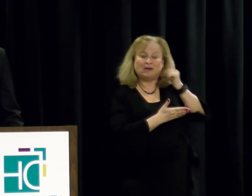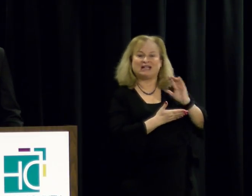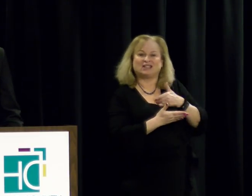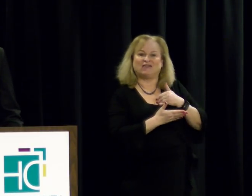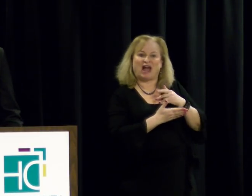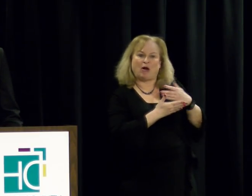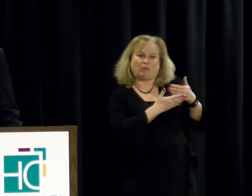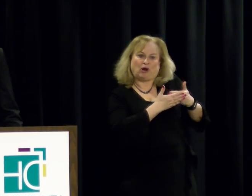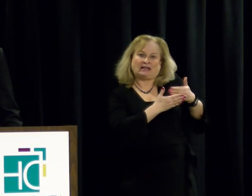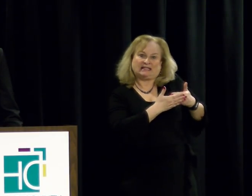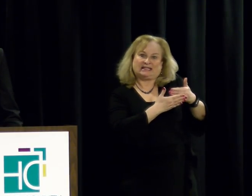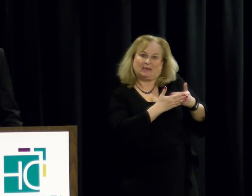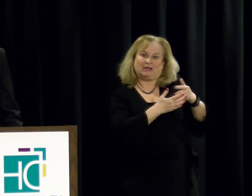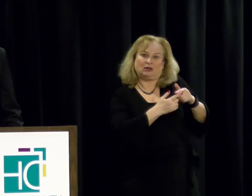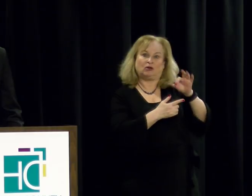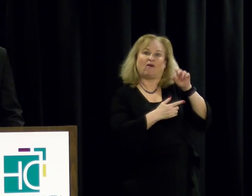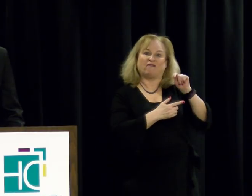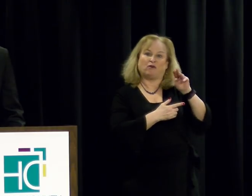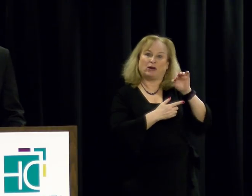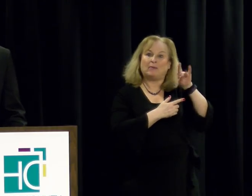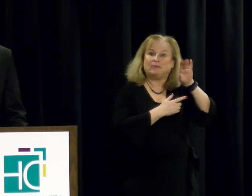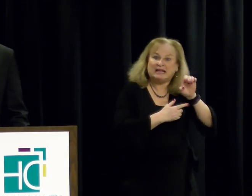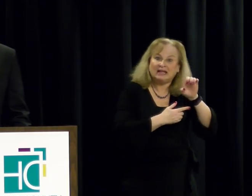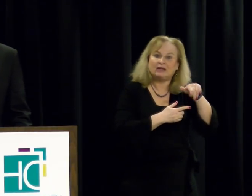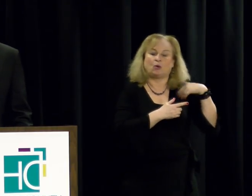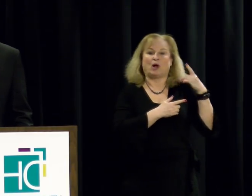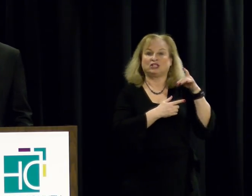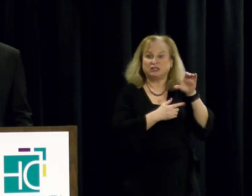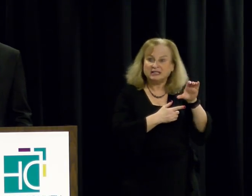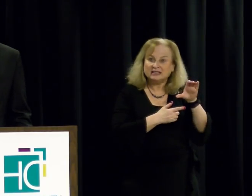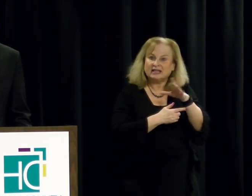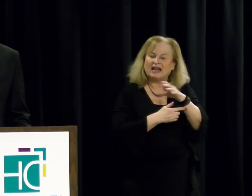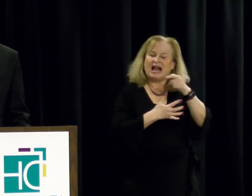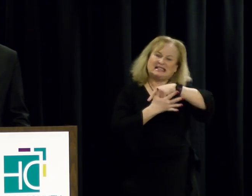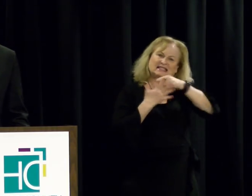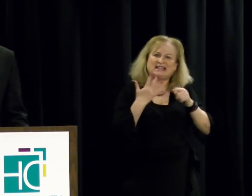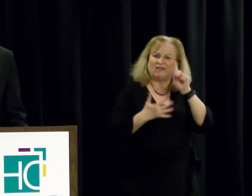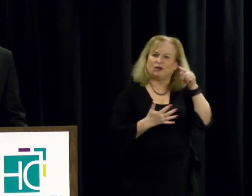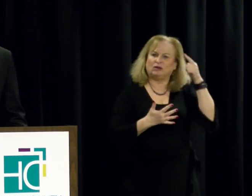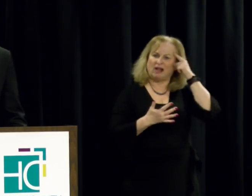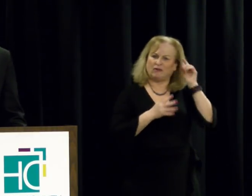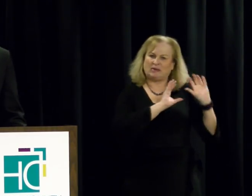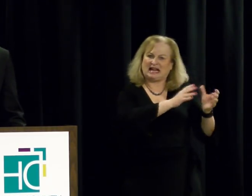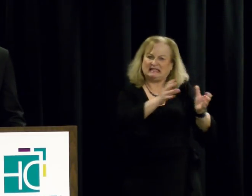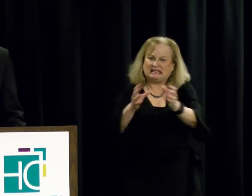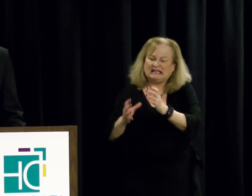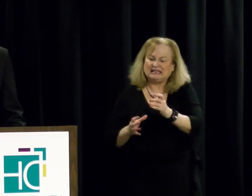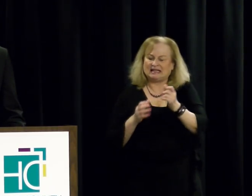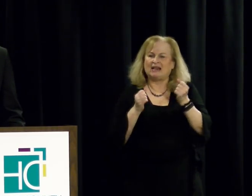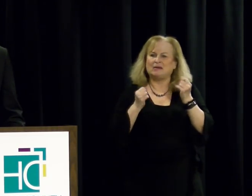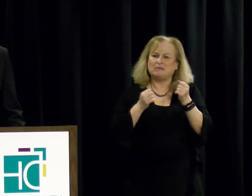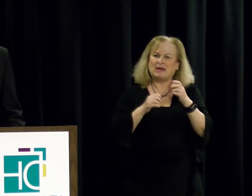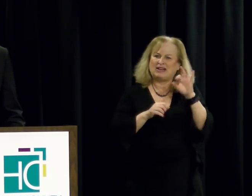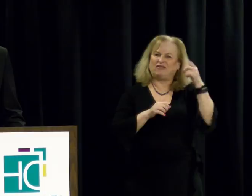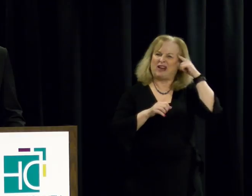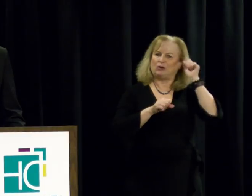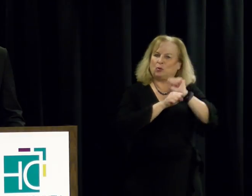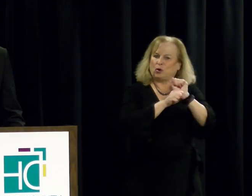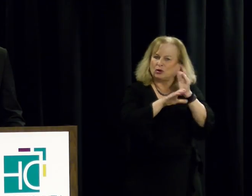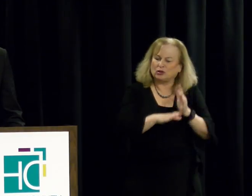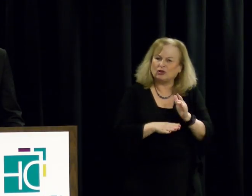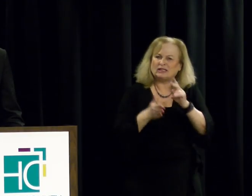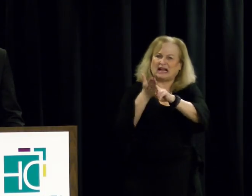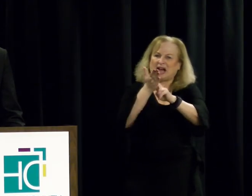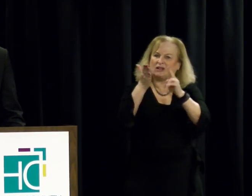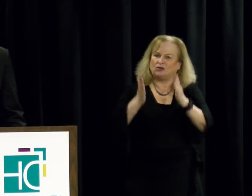of our proximity to Fort Meade, D.C., and several government entities and the number of federal workers and